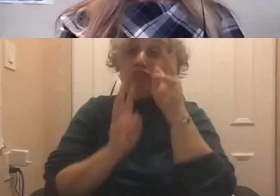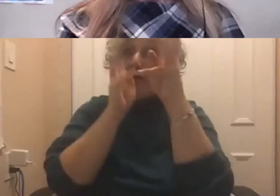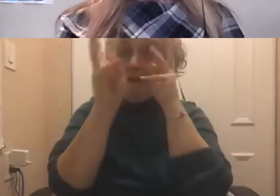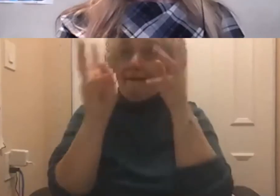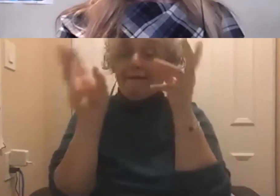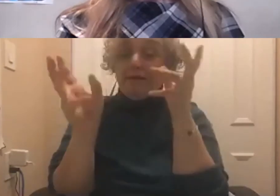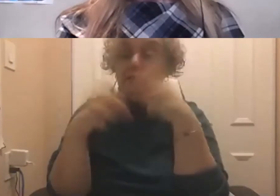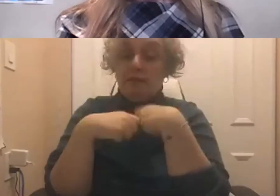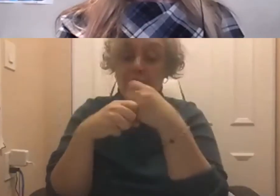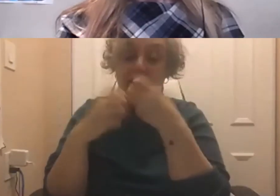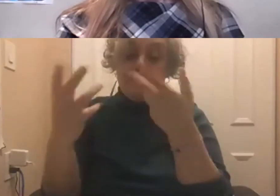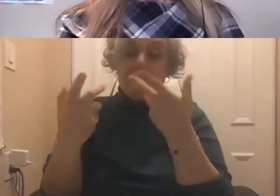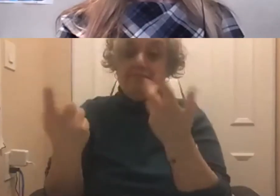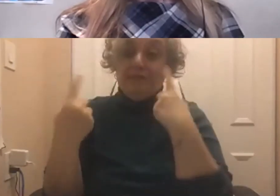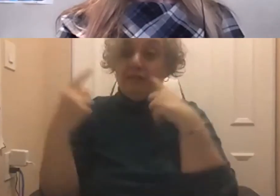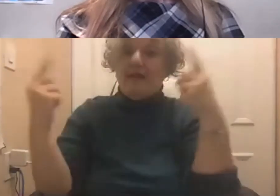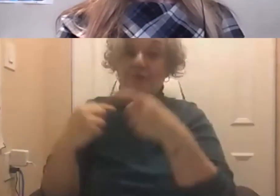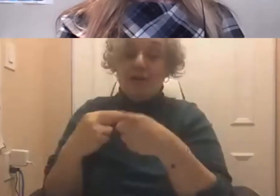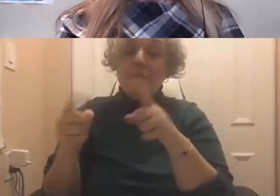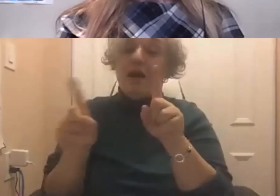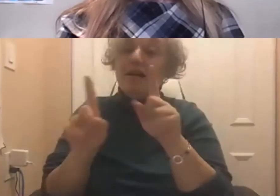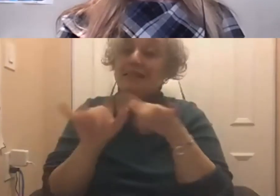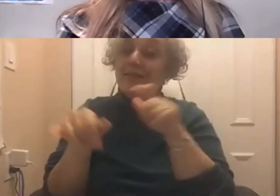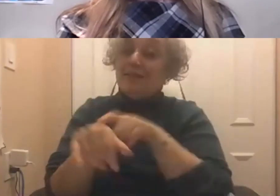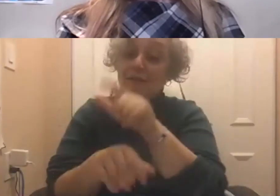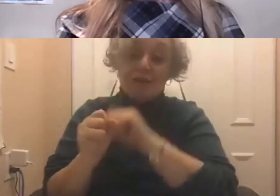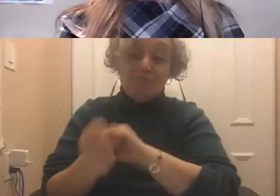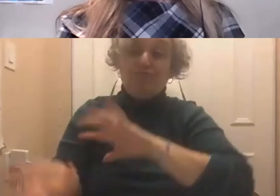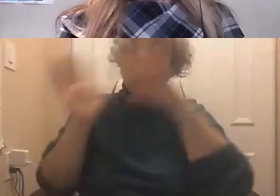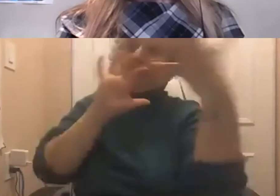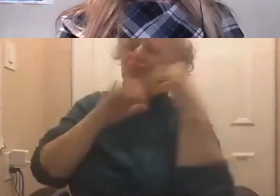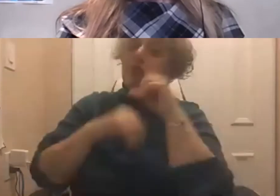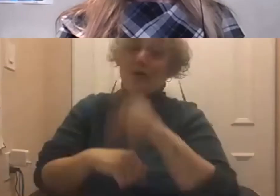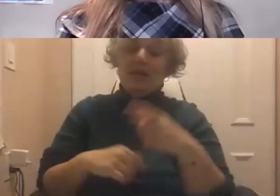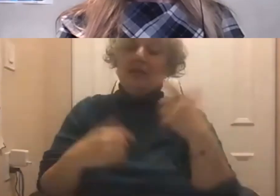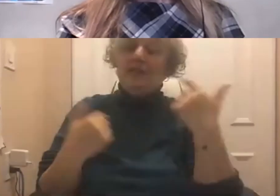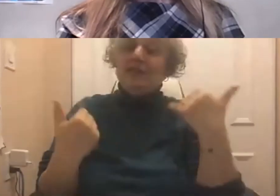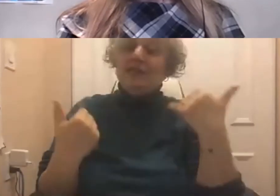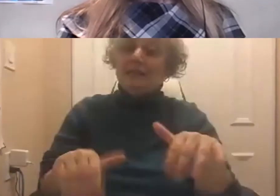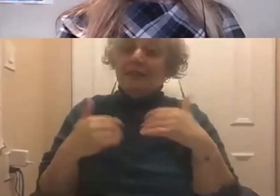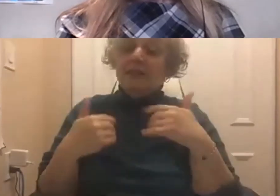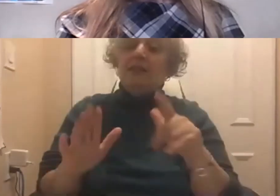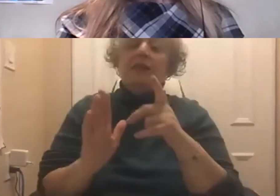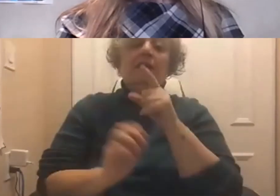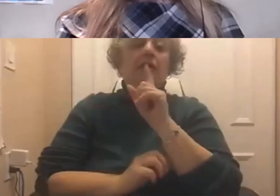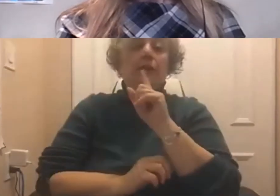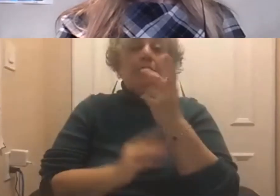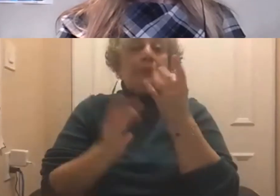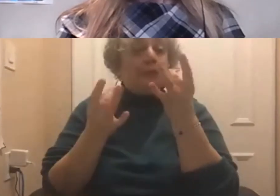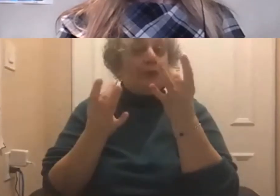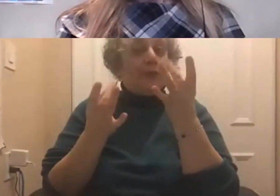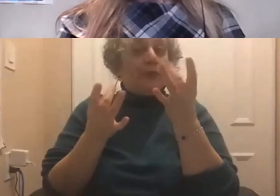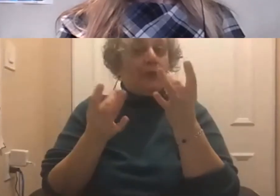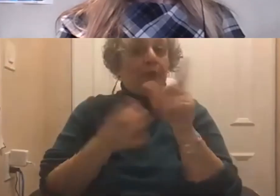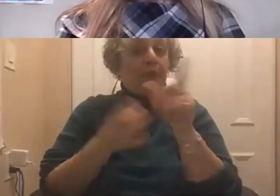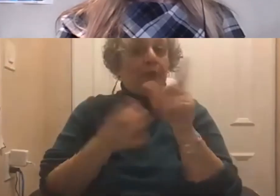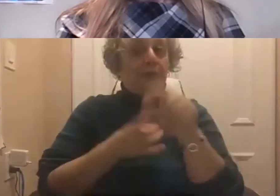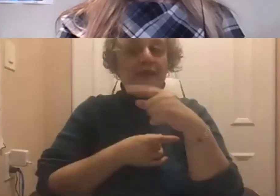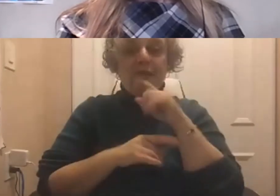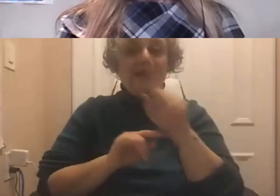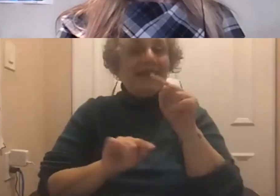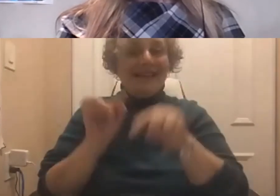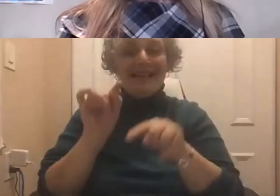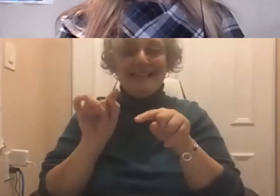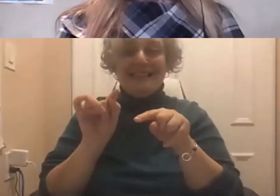If I'm your CEO, it's going to be used to quit. Unfortunately, I can't be the